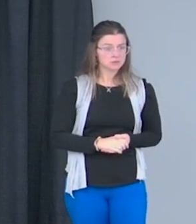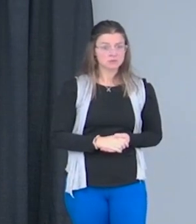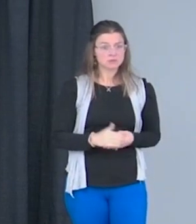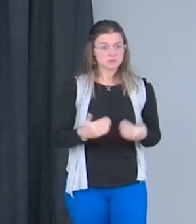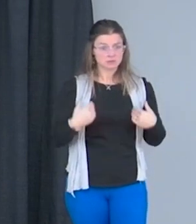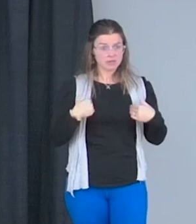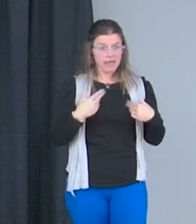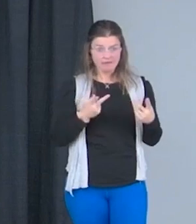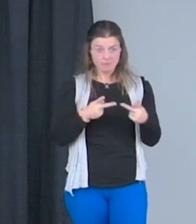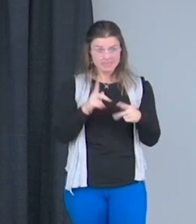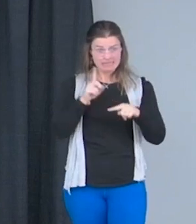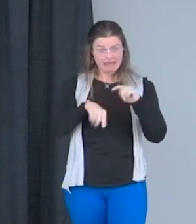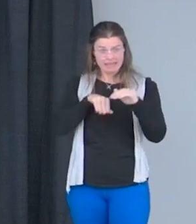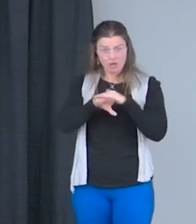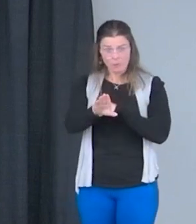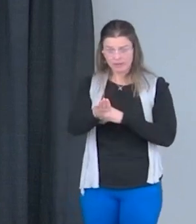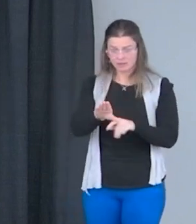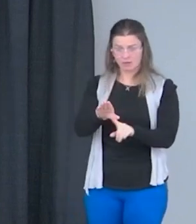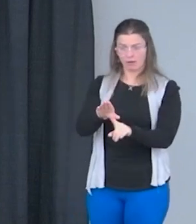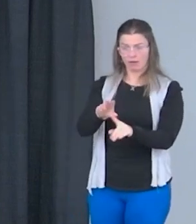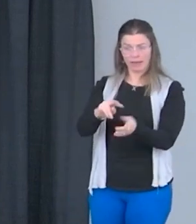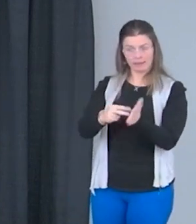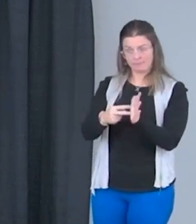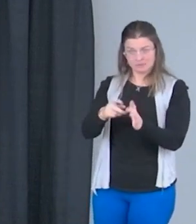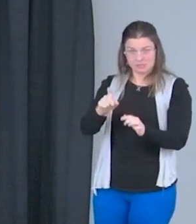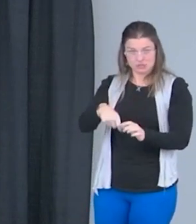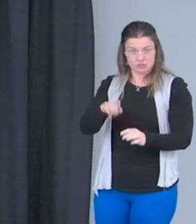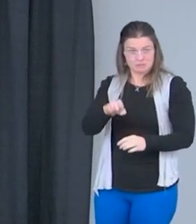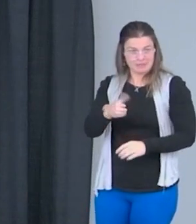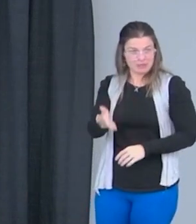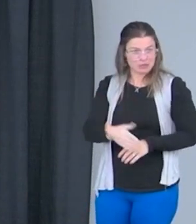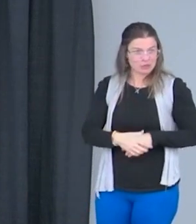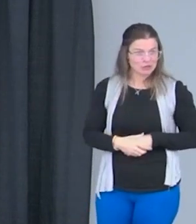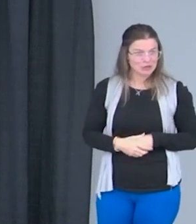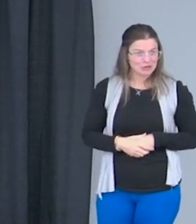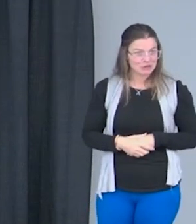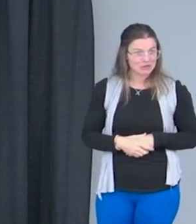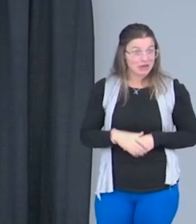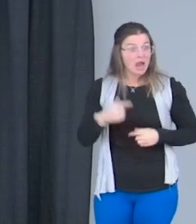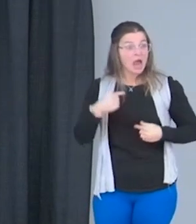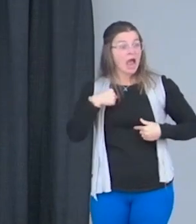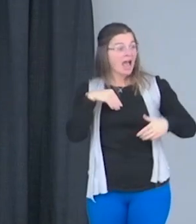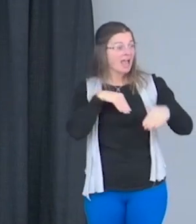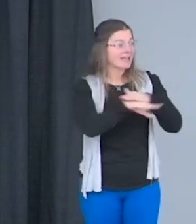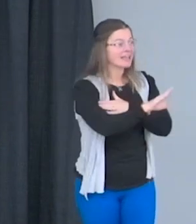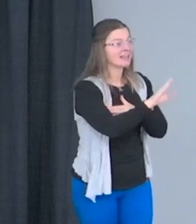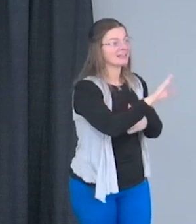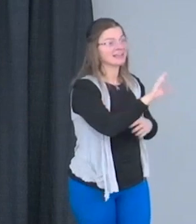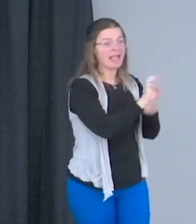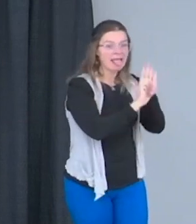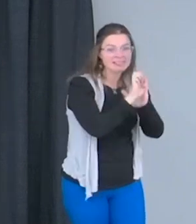a place I can't go, that's because it wasn't for me. I go where I'm celebrated. Elevators.